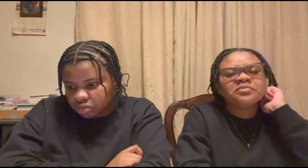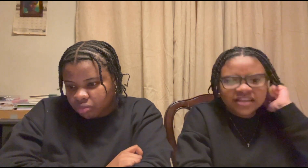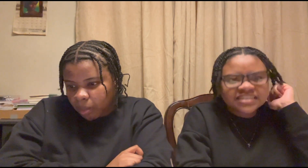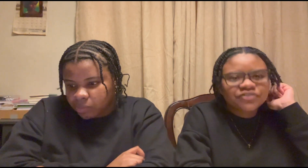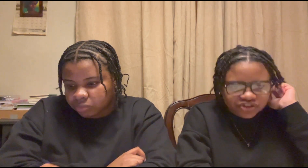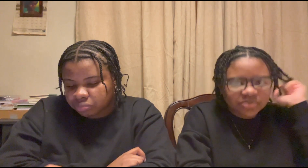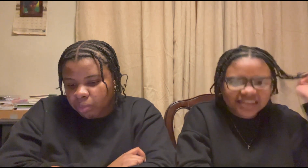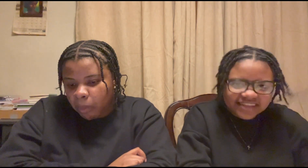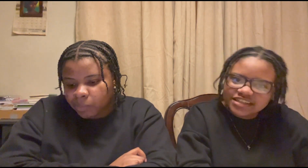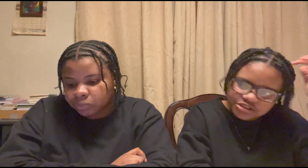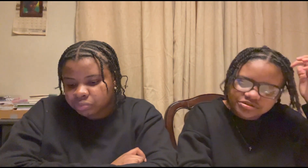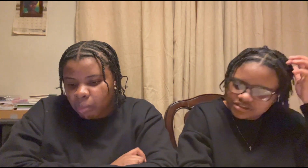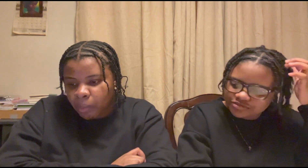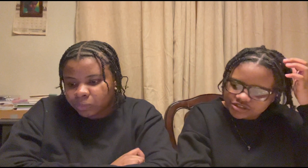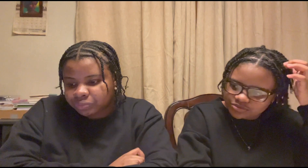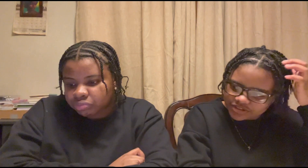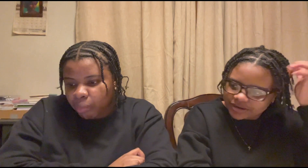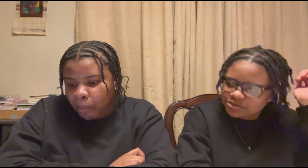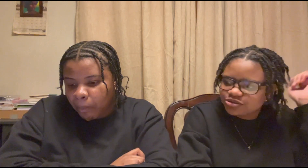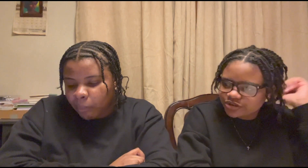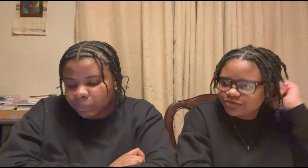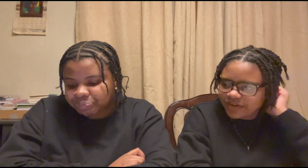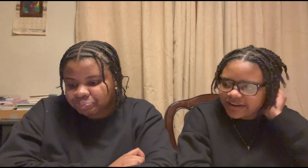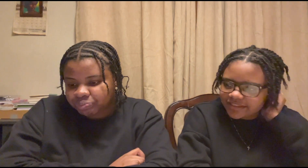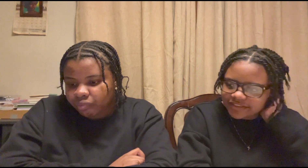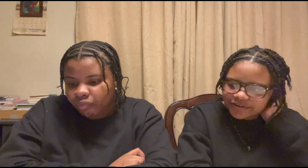for some nice hundred degrees weather i'm sure you'll find it there